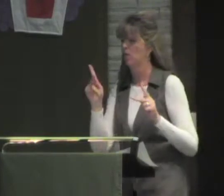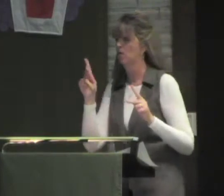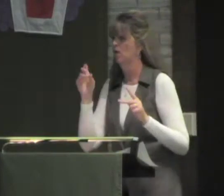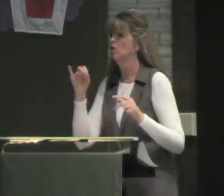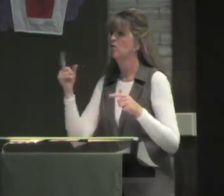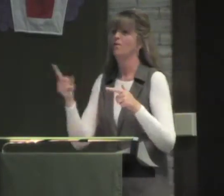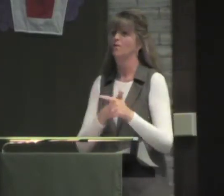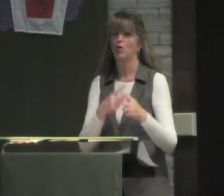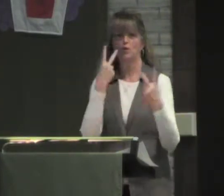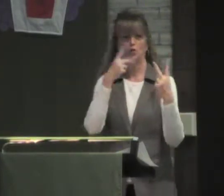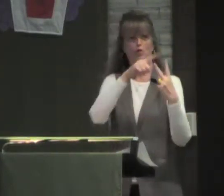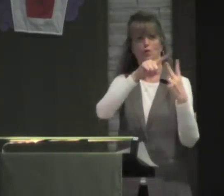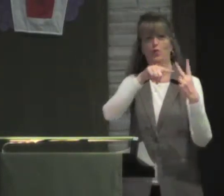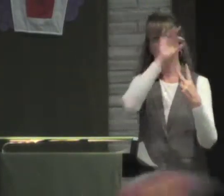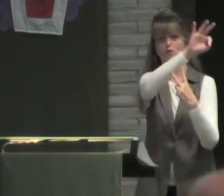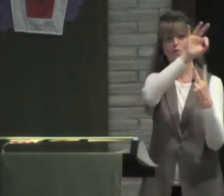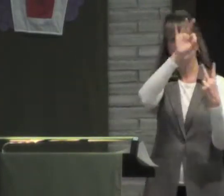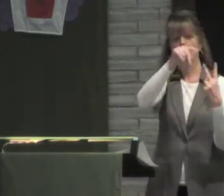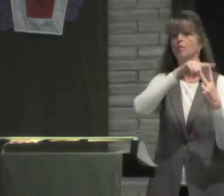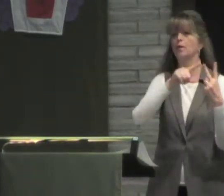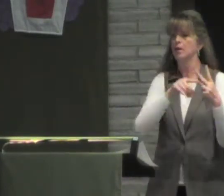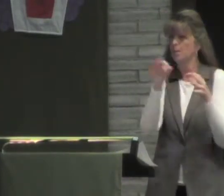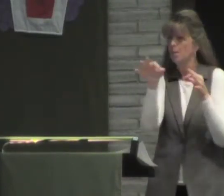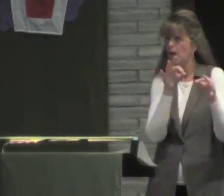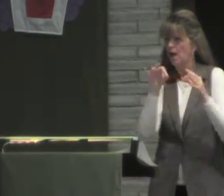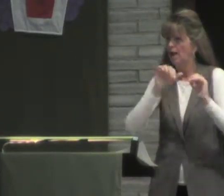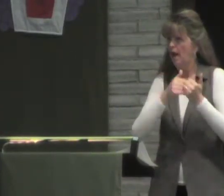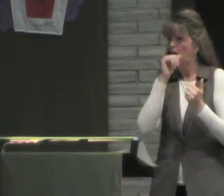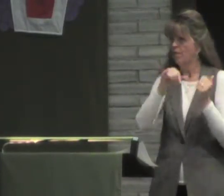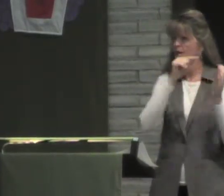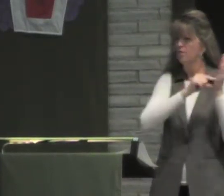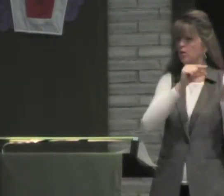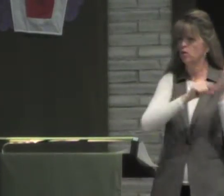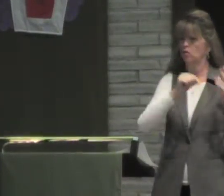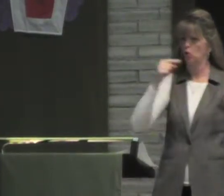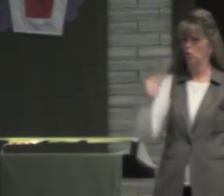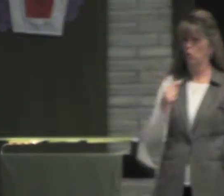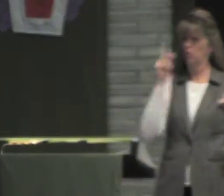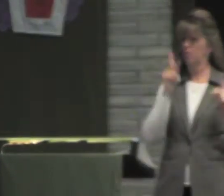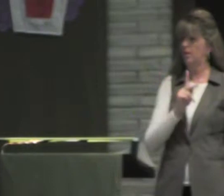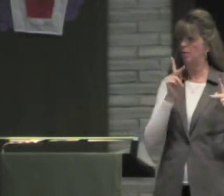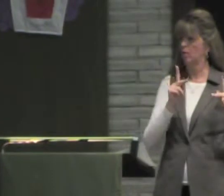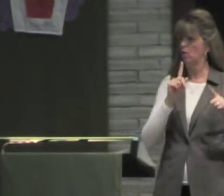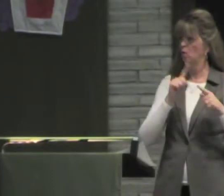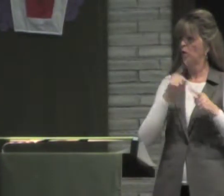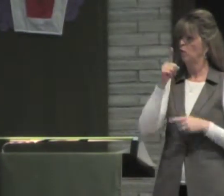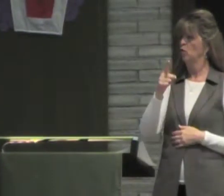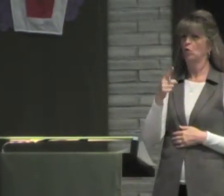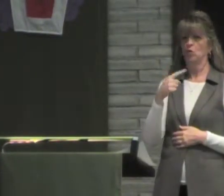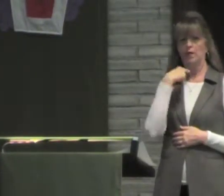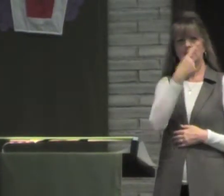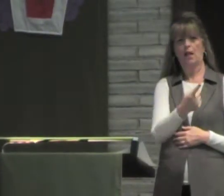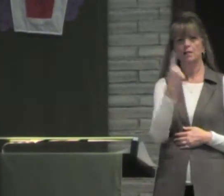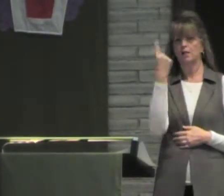use things out of context to hurt people. Or use these cliches to make people feel bad.